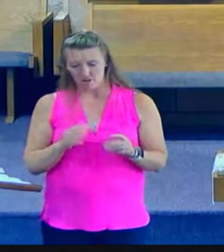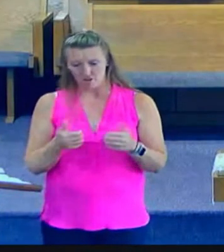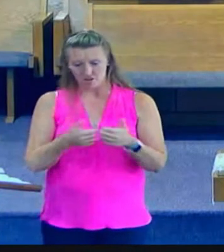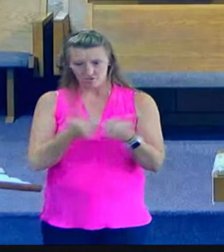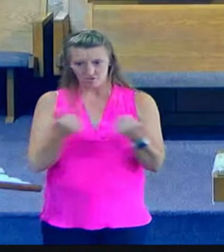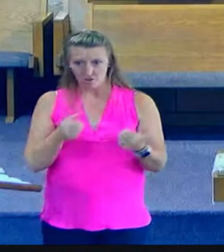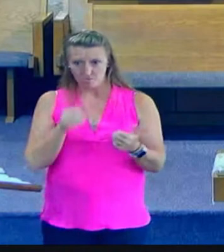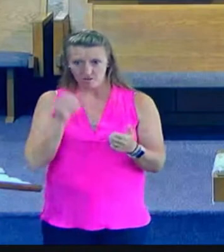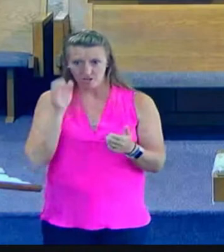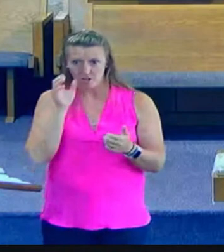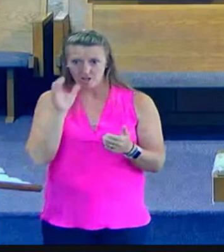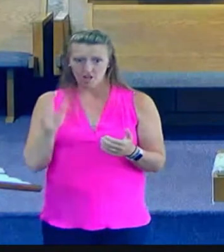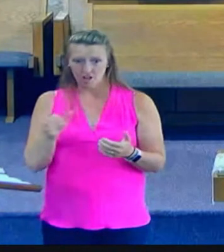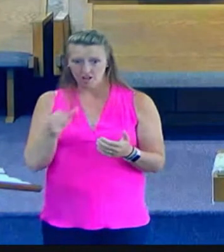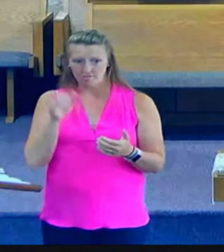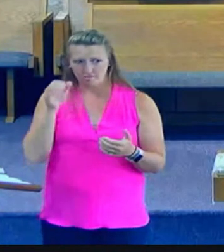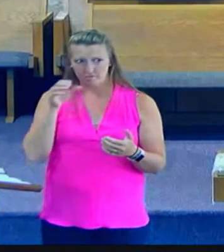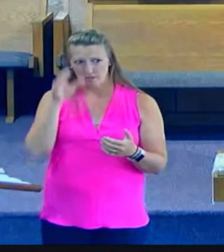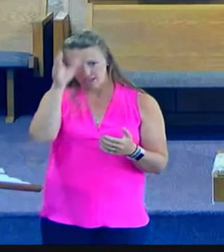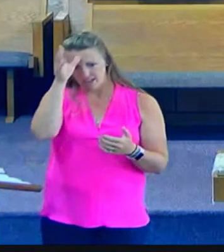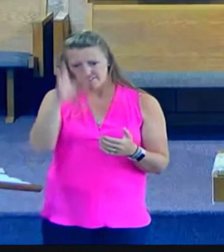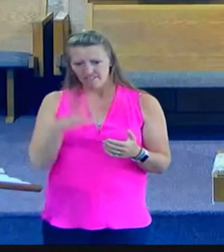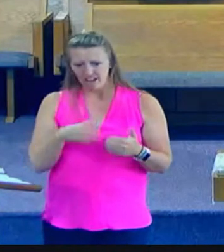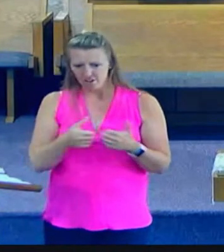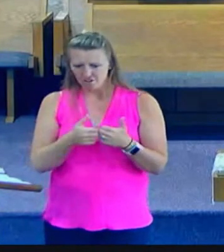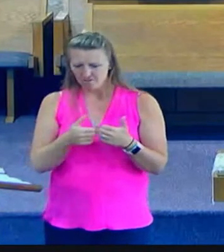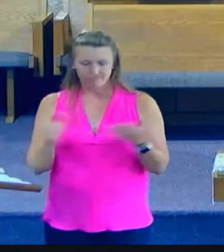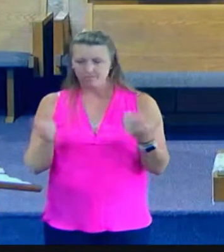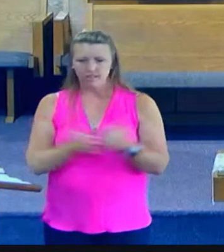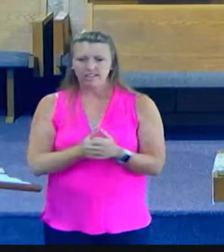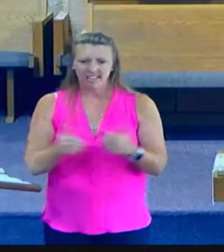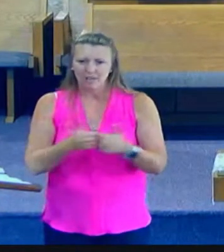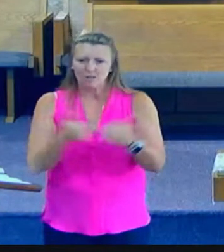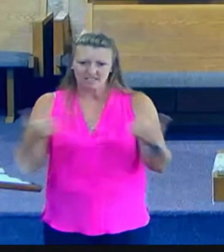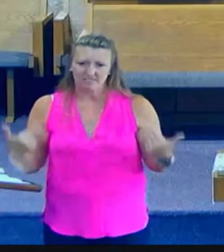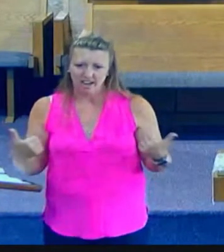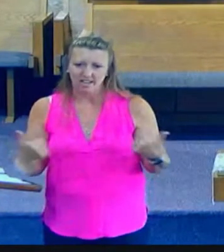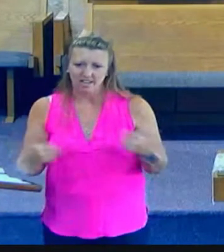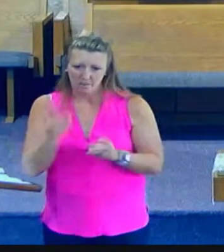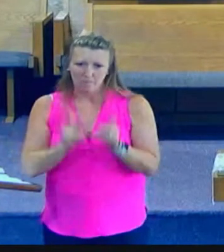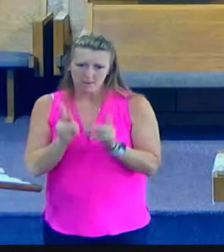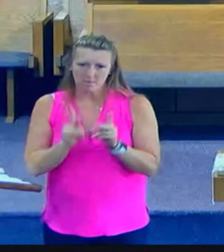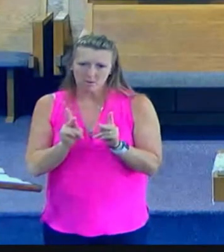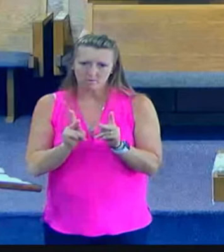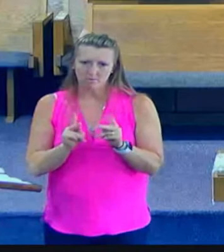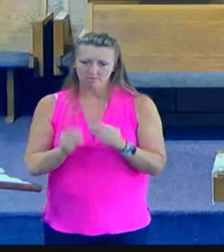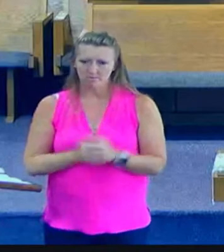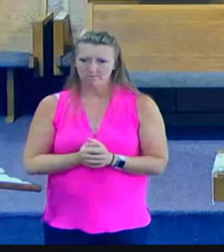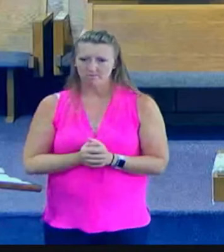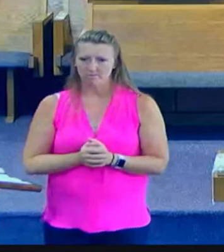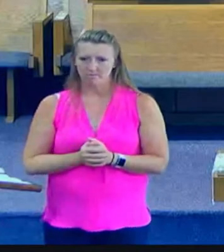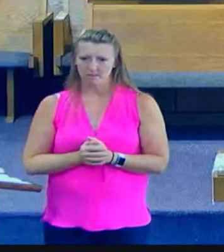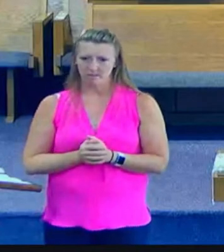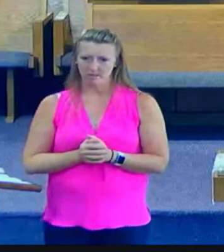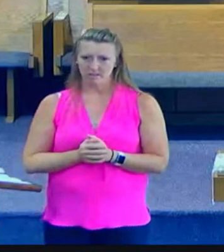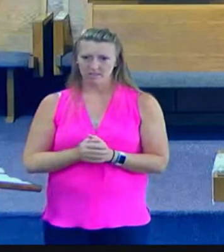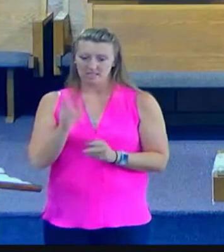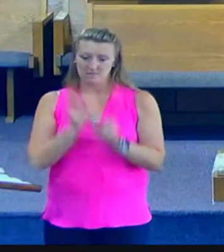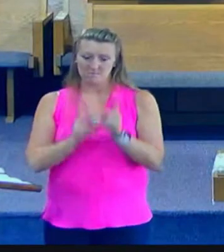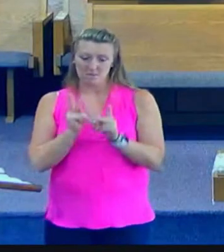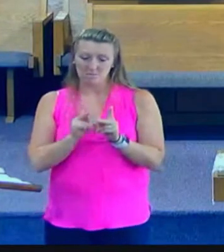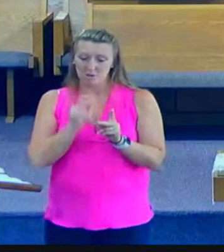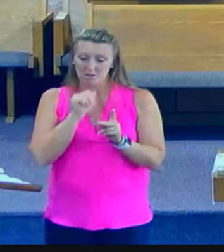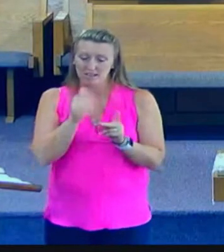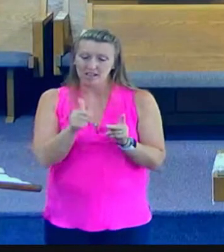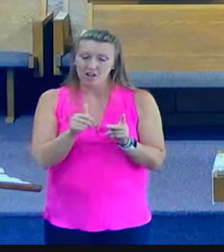sisters Jesus transforms make absolutely no mistake about it Jesus told Nicodemus the